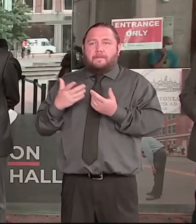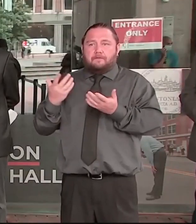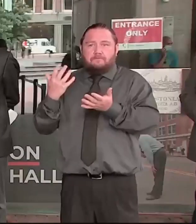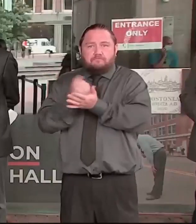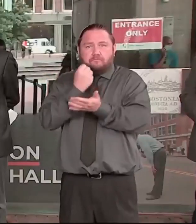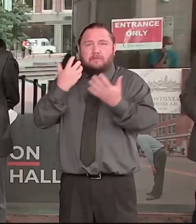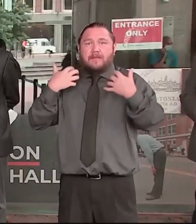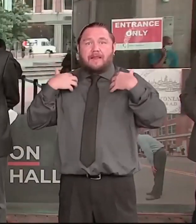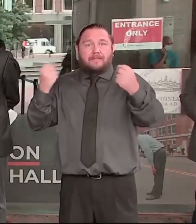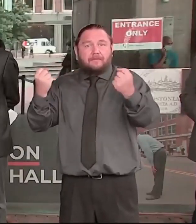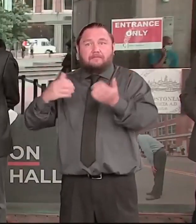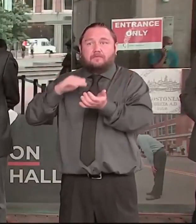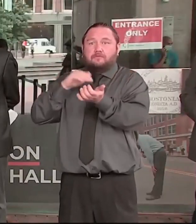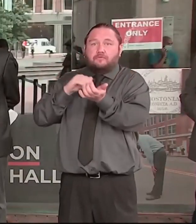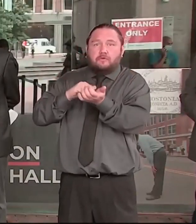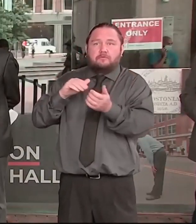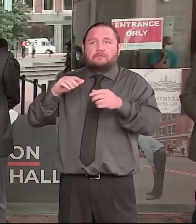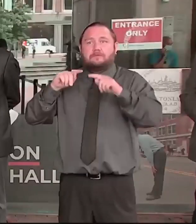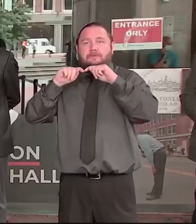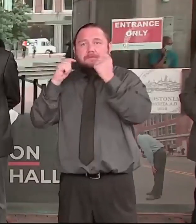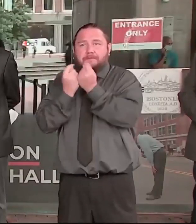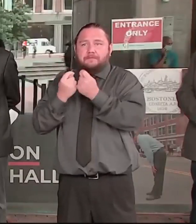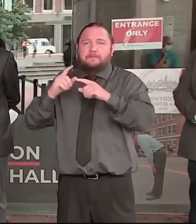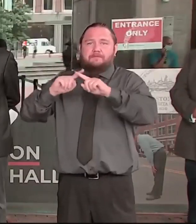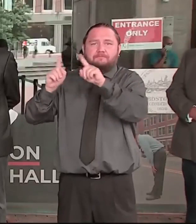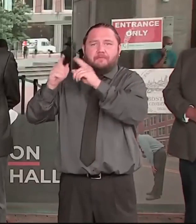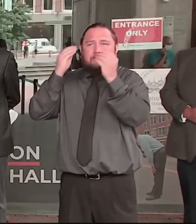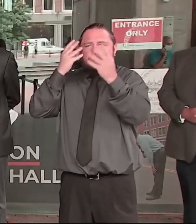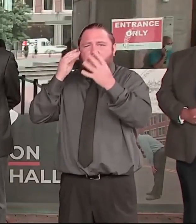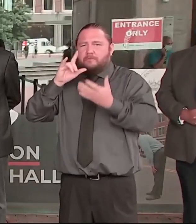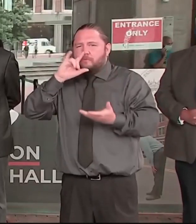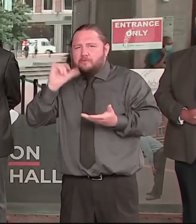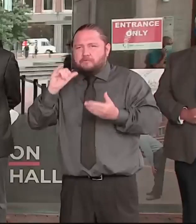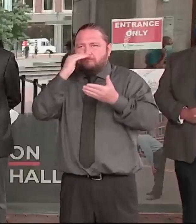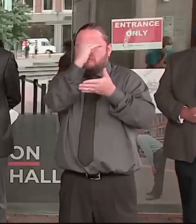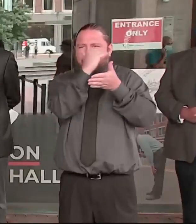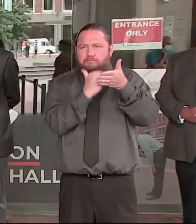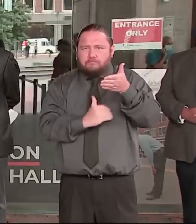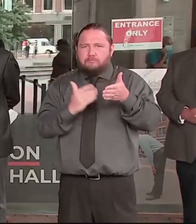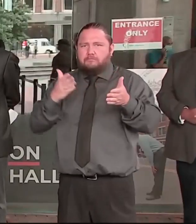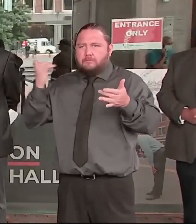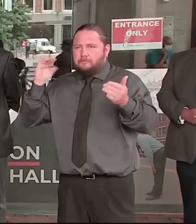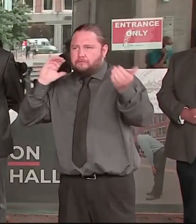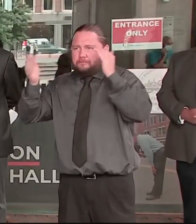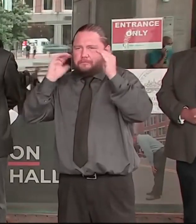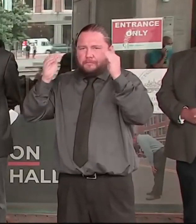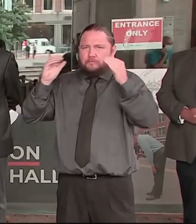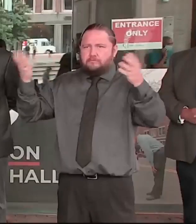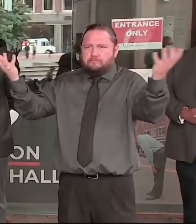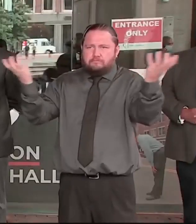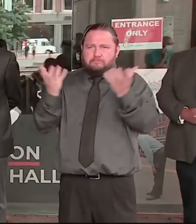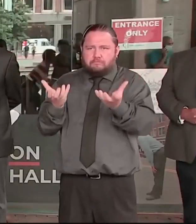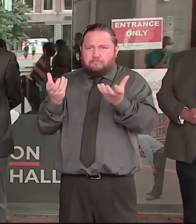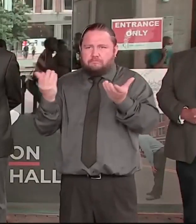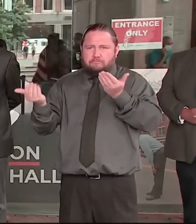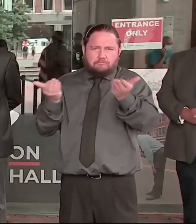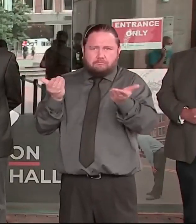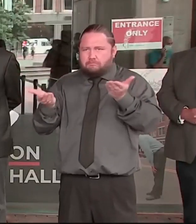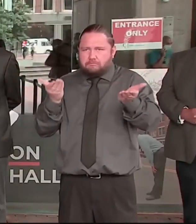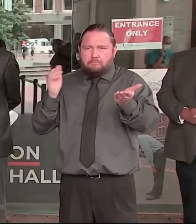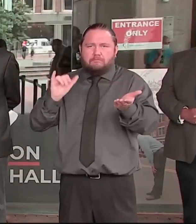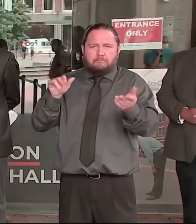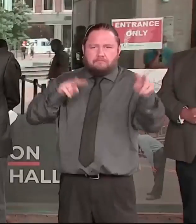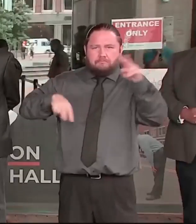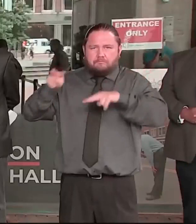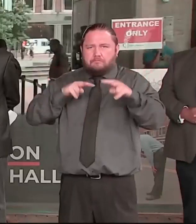in partnership with our hospitals and our health care centers. And then we will use that data to analyze the real facts, to analyze the gaps,